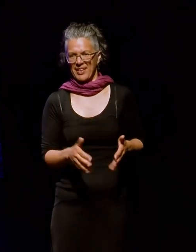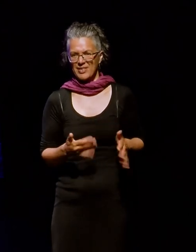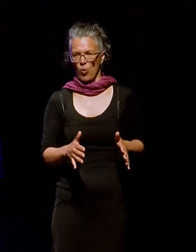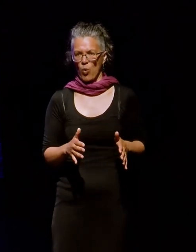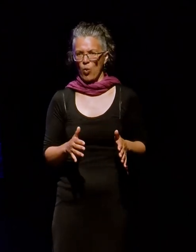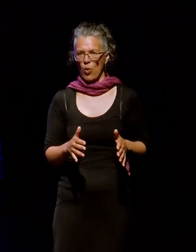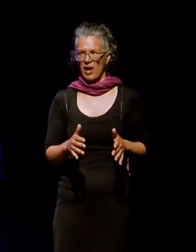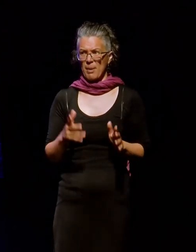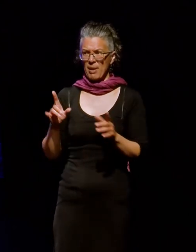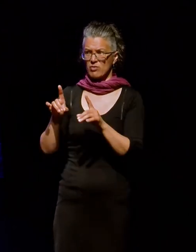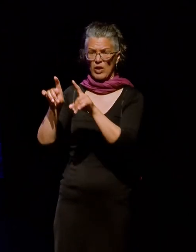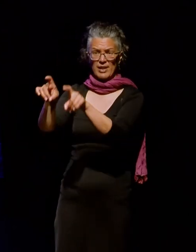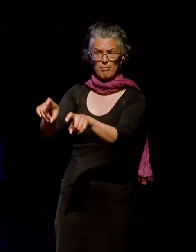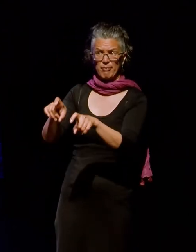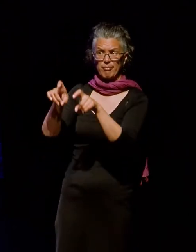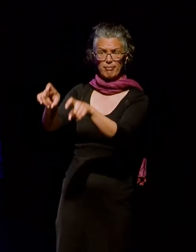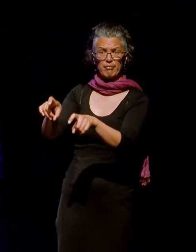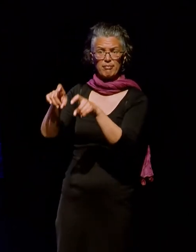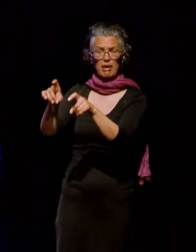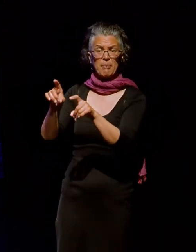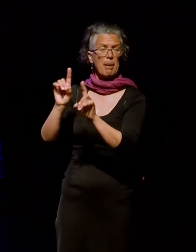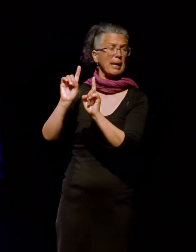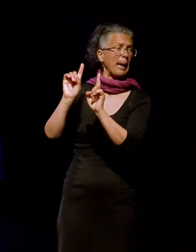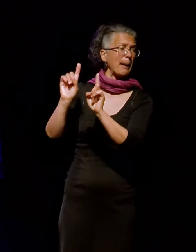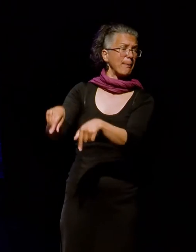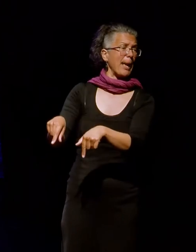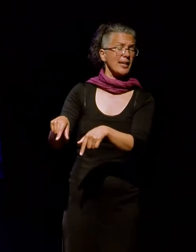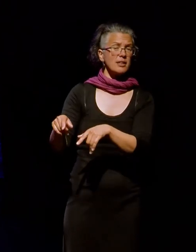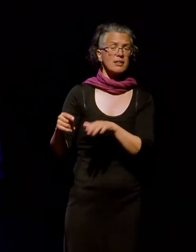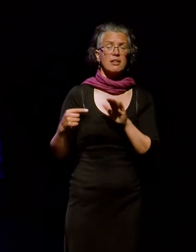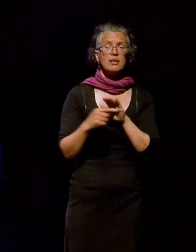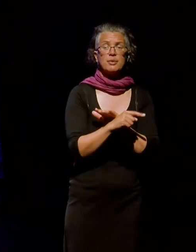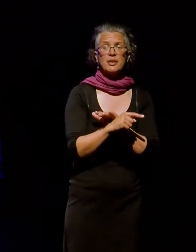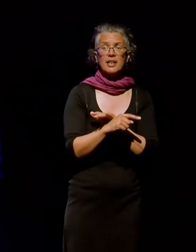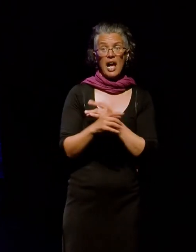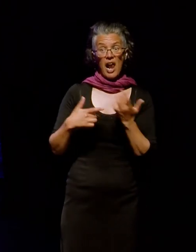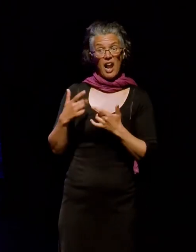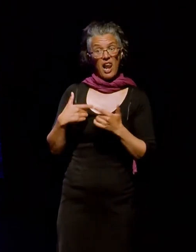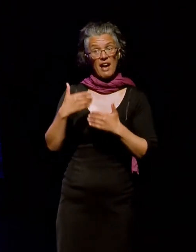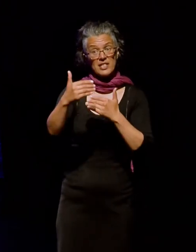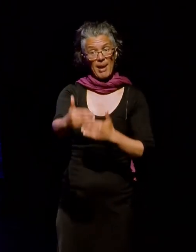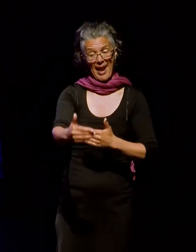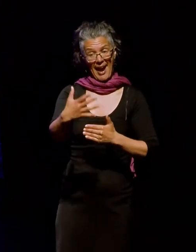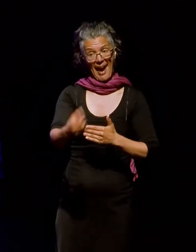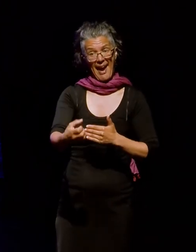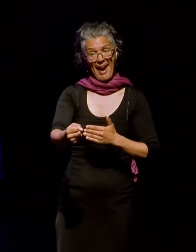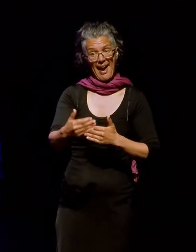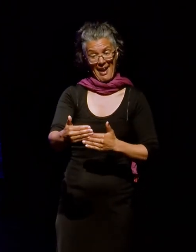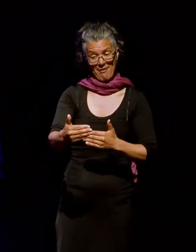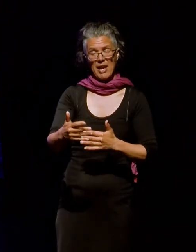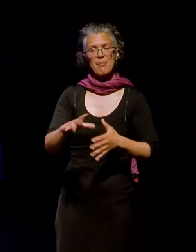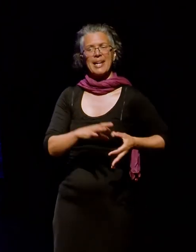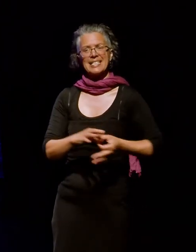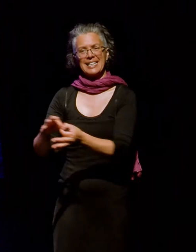never really go away as is the case of abandoned groups. A lifespan does loom though, but it is specifically tied to the platform